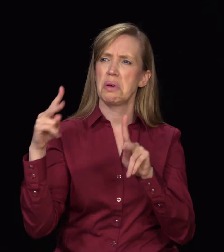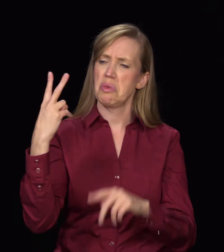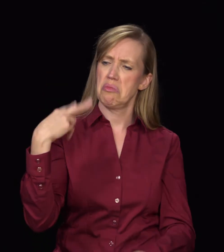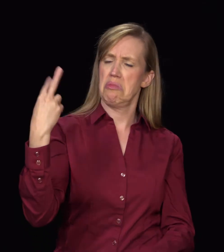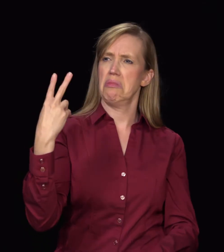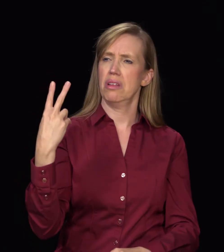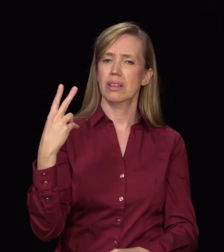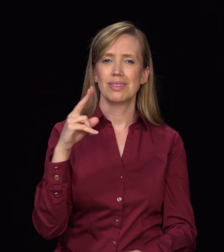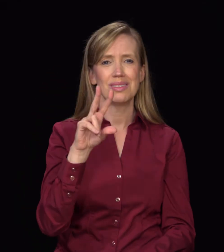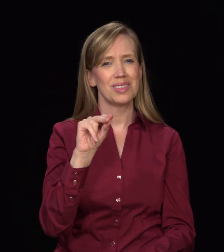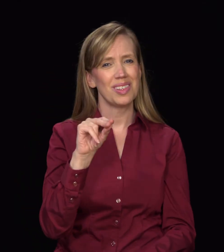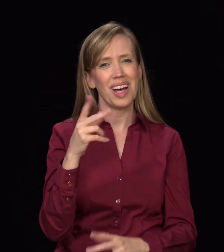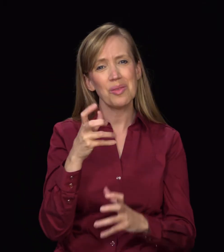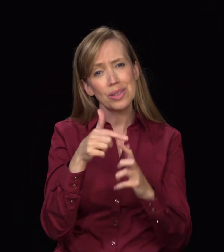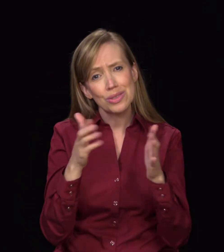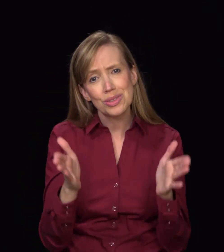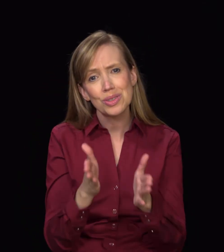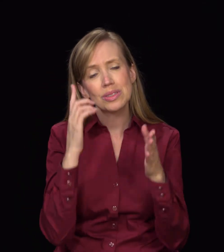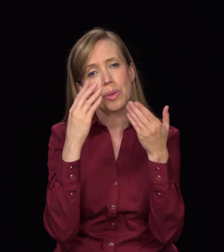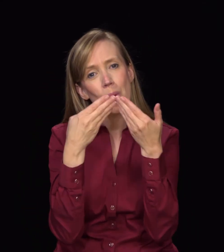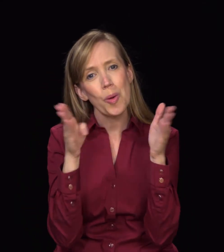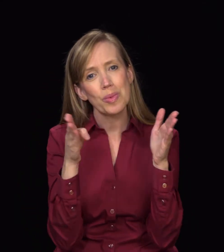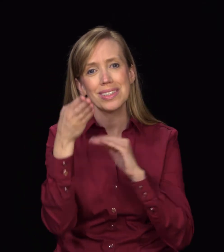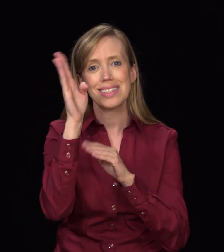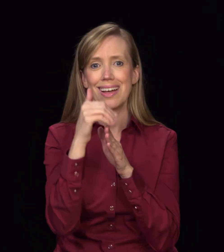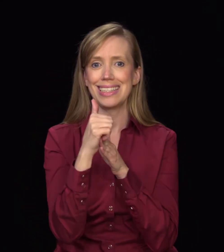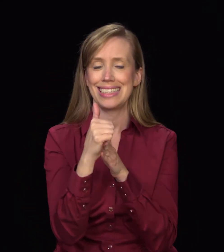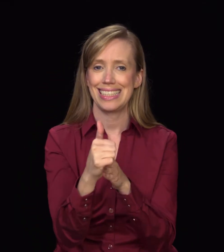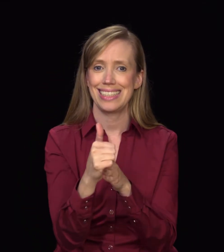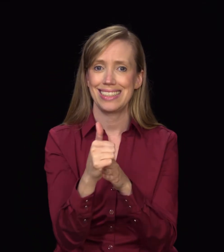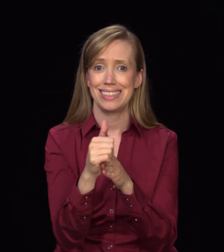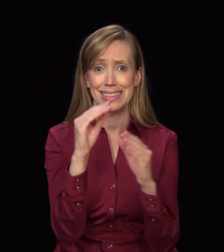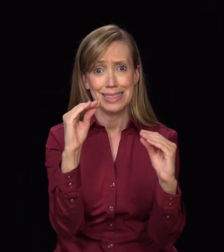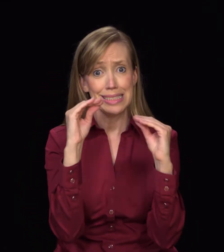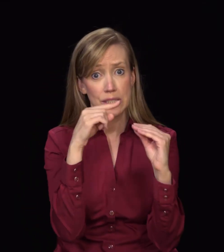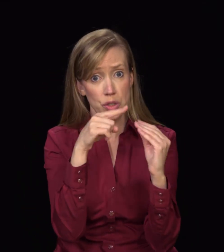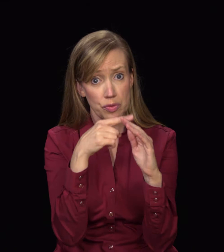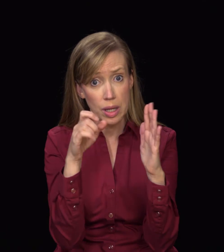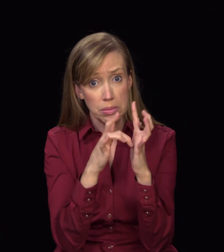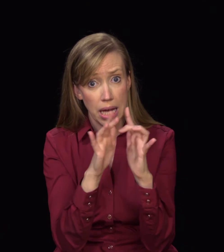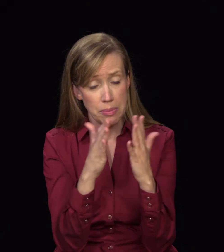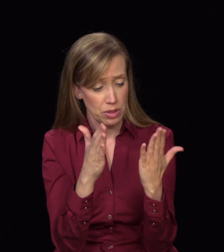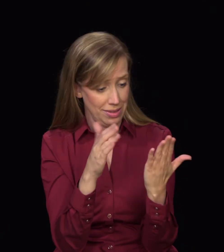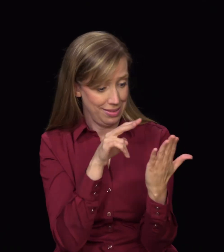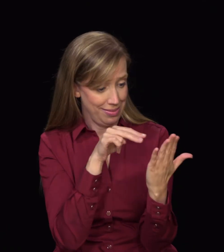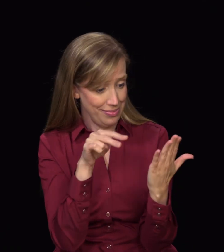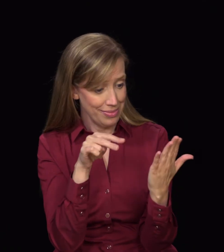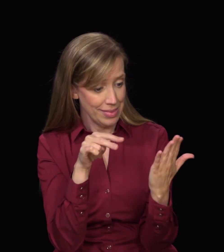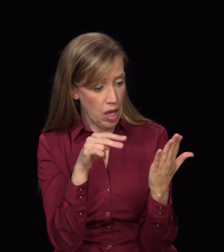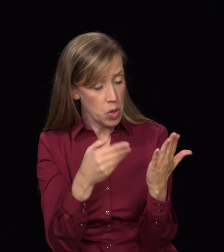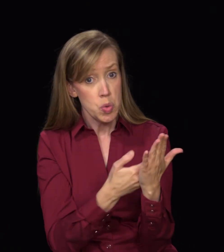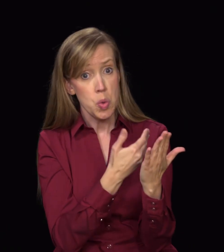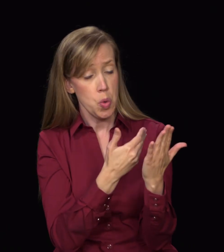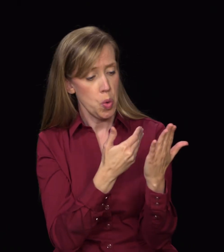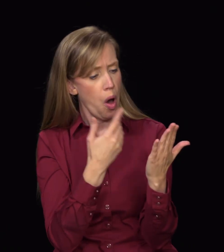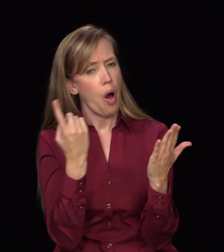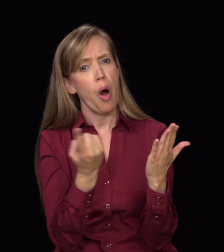Today, I want to encourage you to be open to God's leading. Always approach the Bible with the attitude of a learner.